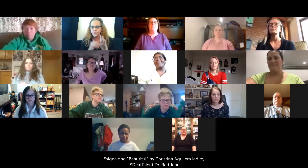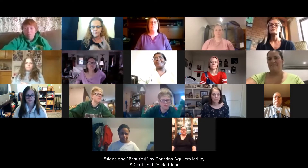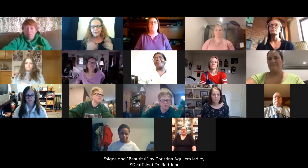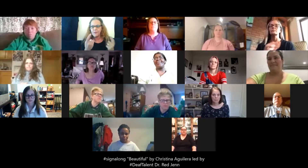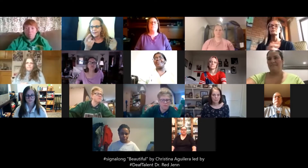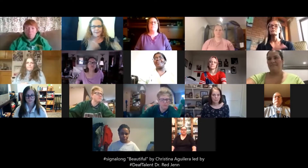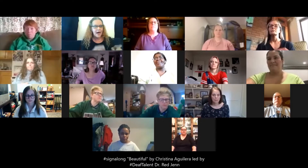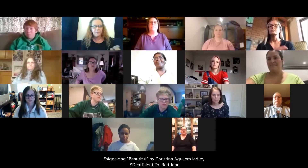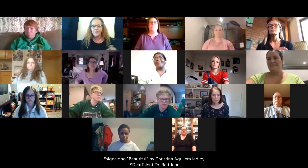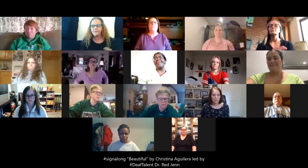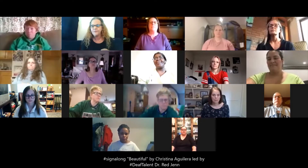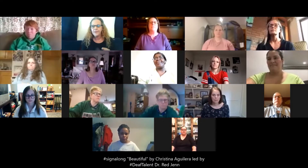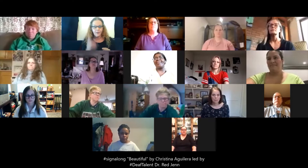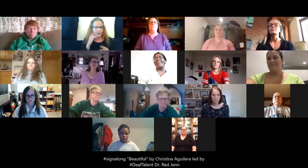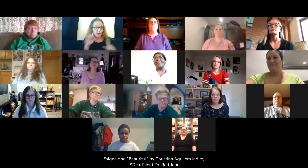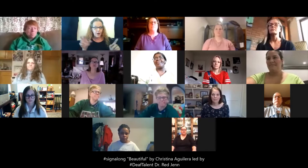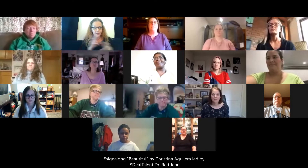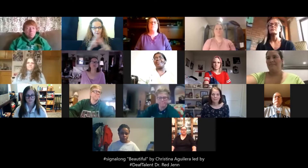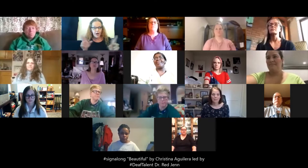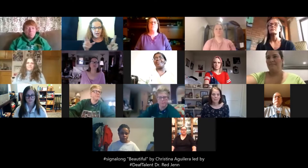to make this happen. You think you guys are ready?